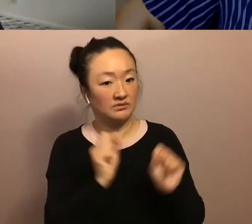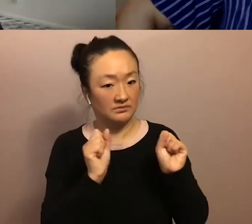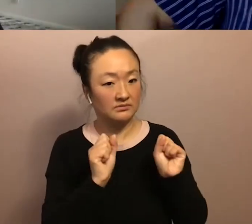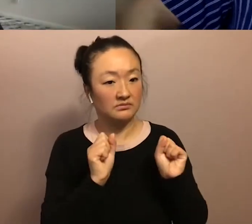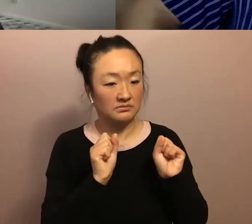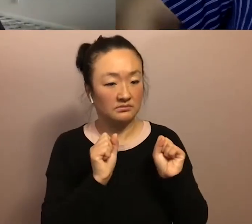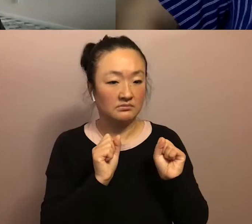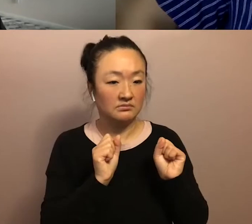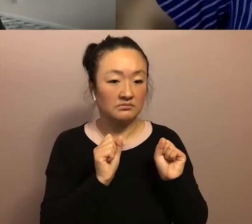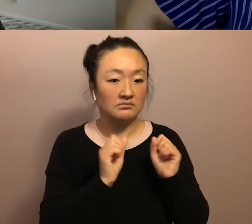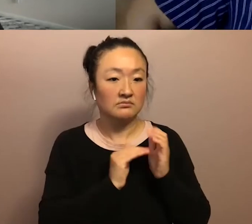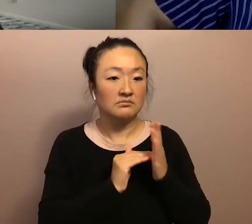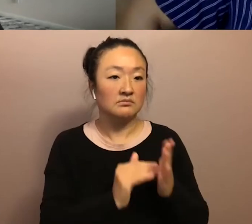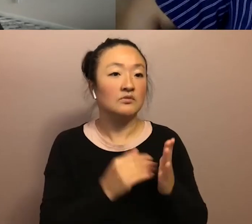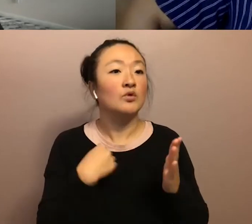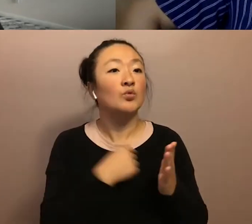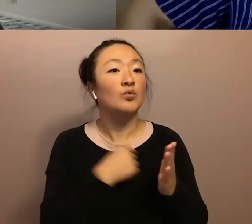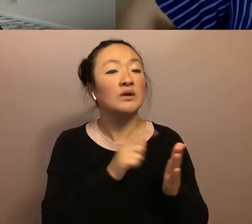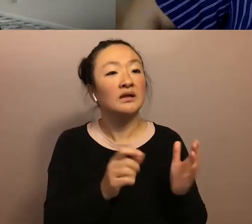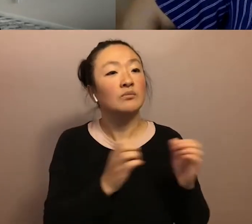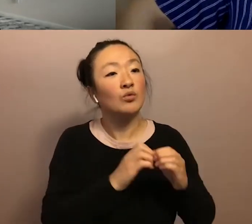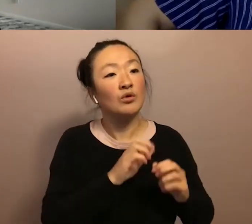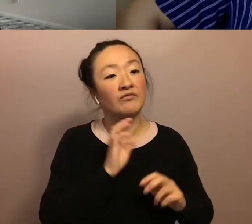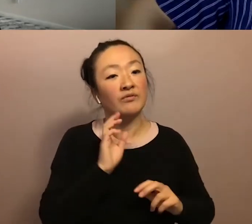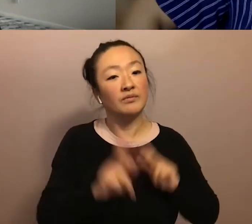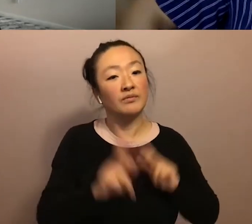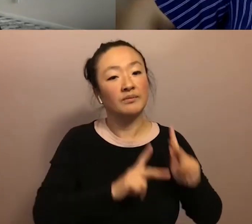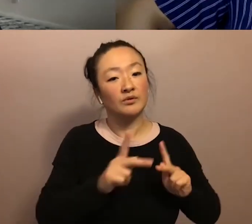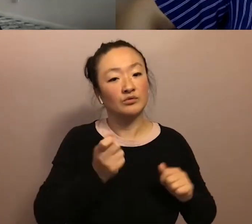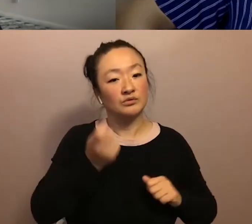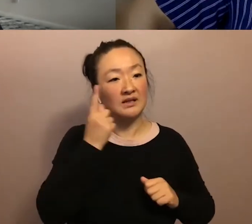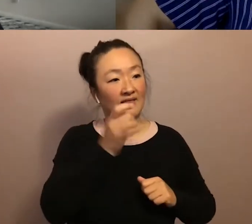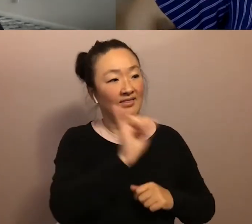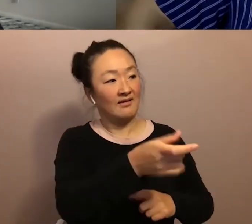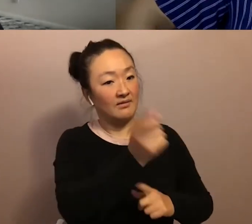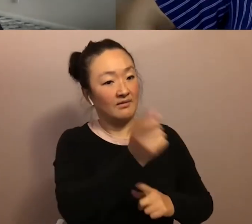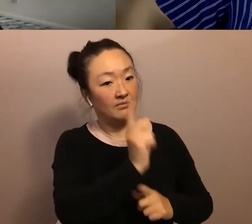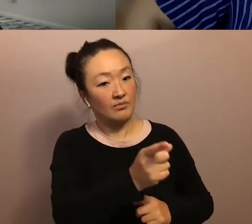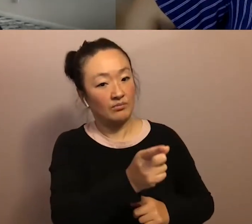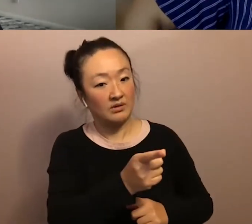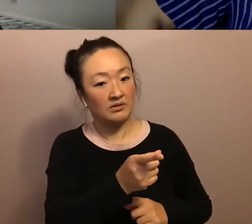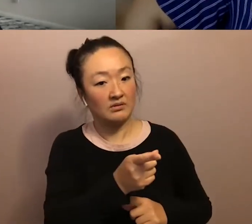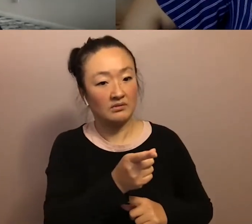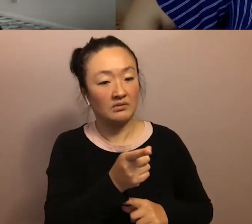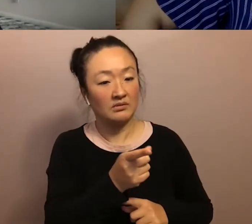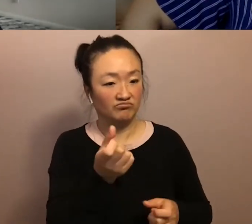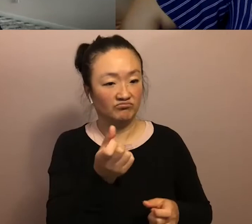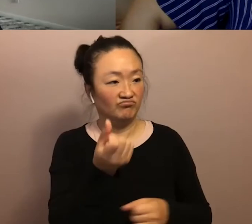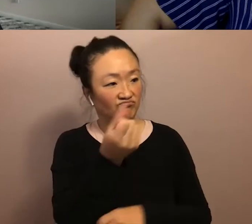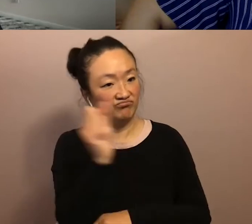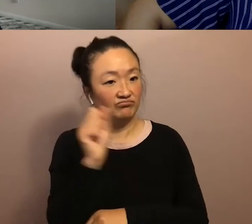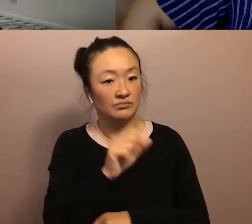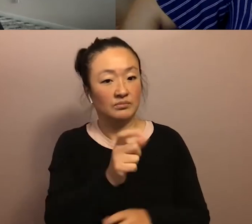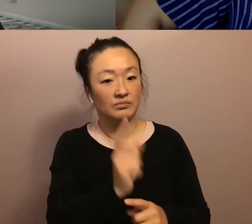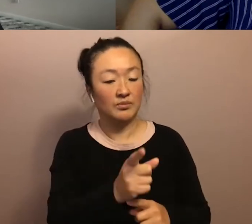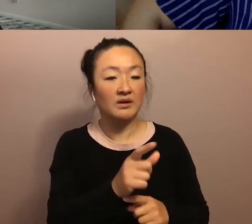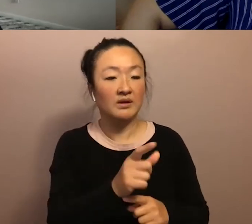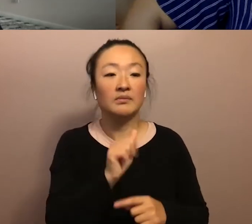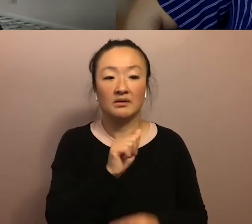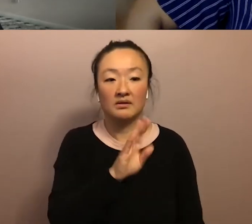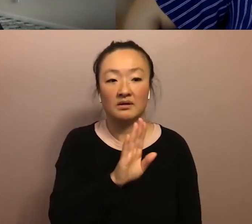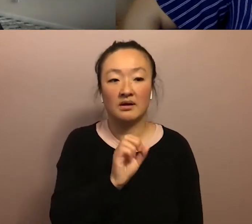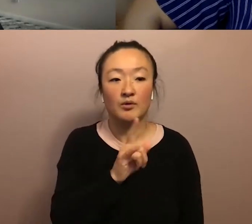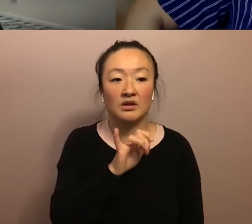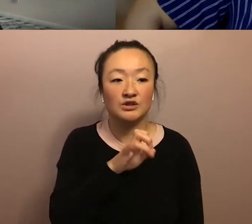in a lot of these ways, we need more of our people to understand that that moment was a revolutionary moment, but it was also an abolitionist moment.